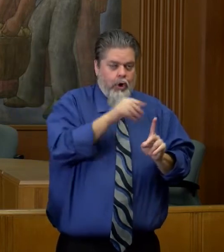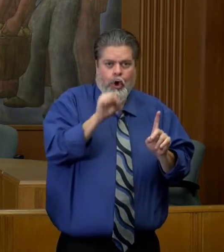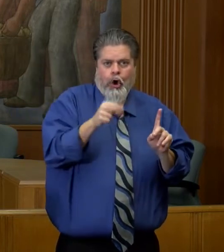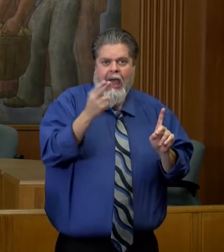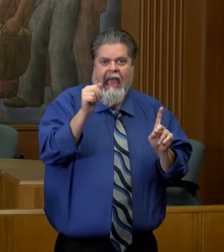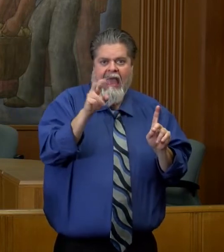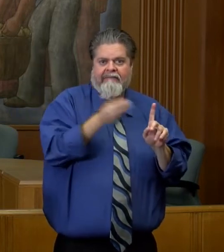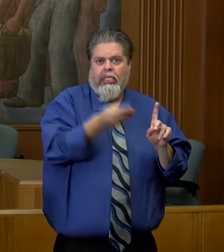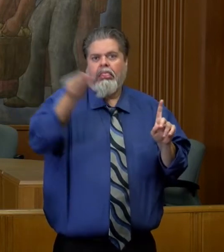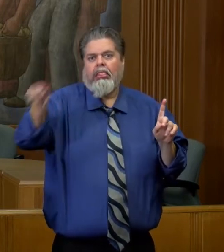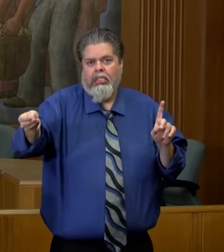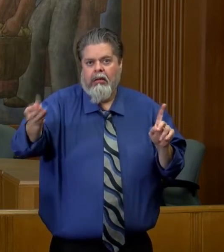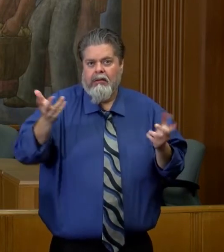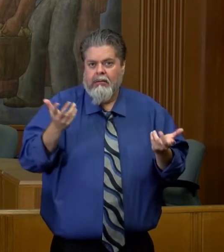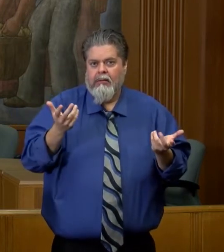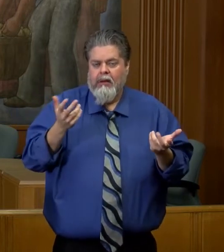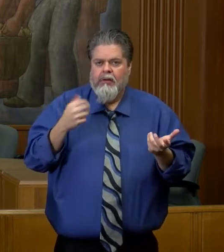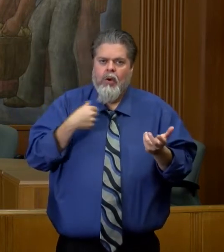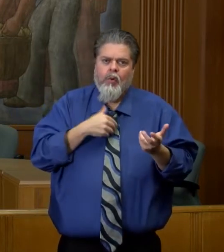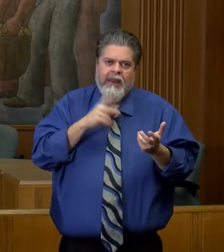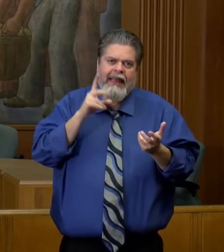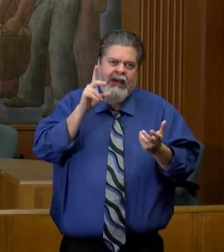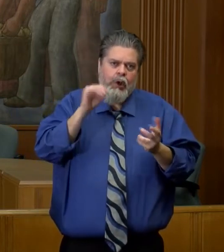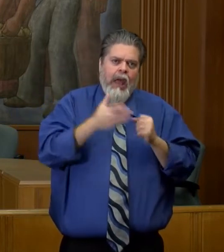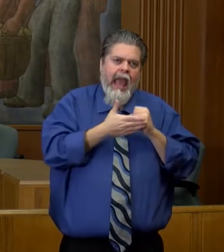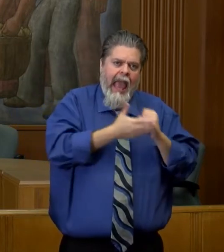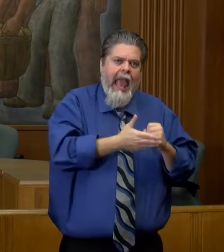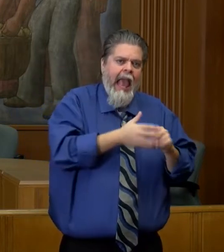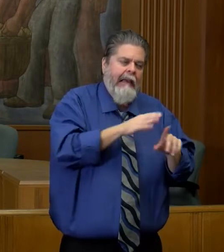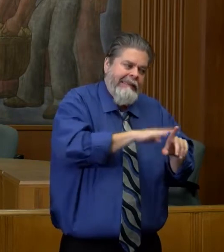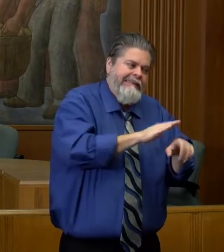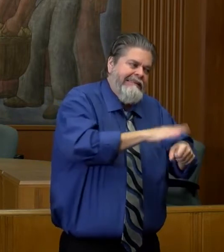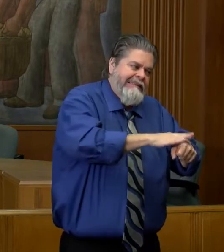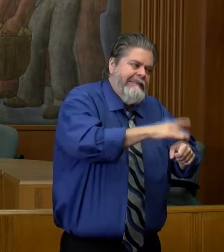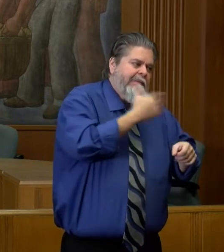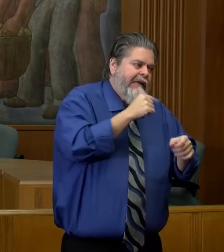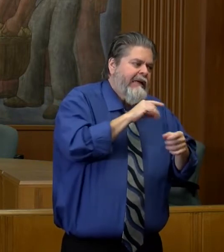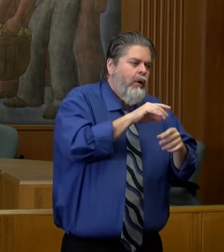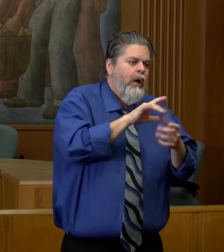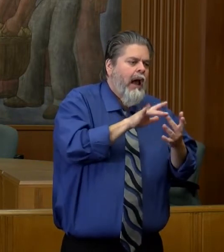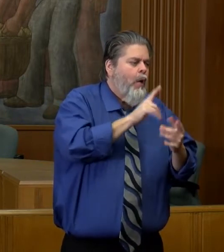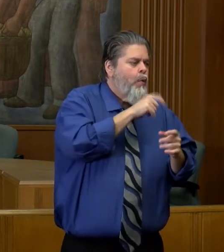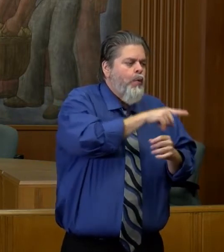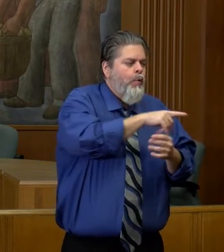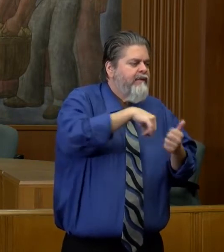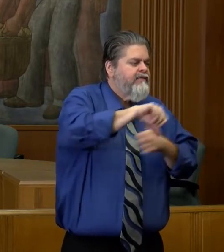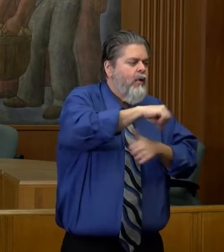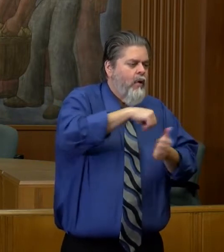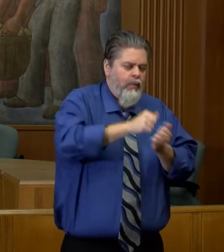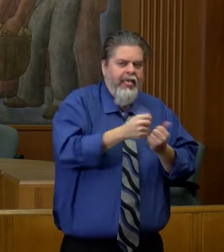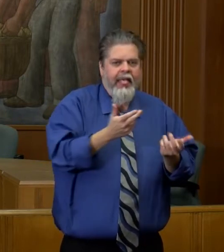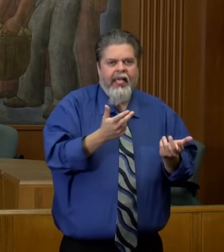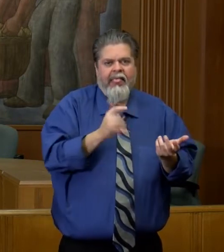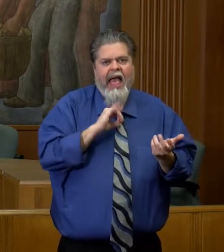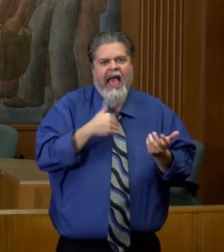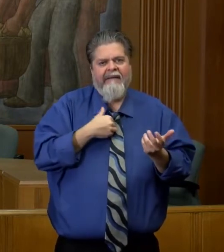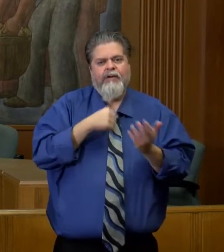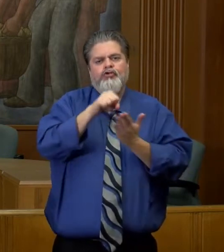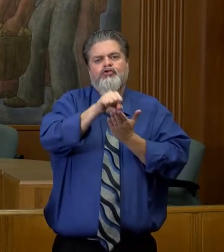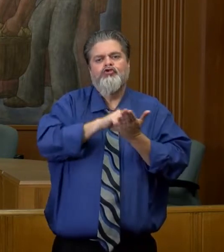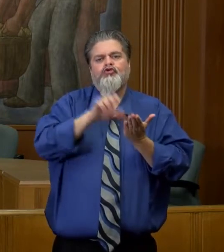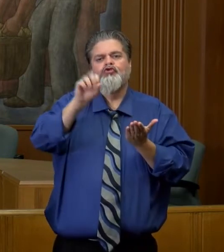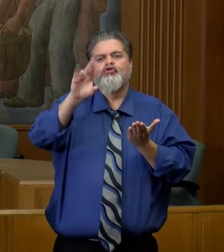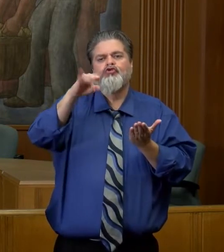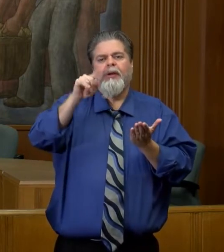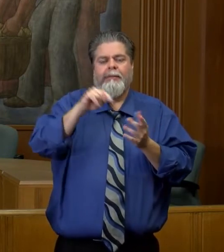some of that scripting ahead of time in addition to when we do call back those positives, we do a little bit of that scripting as well. So formally, we